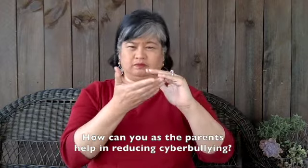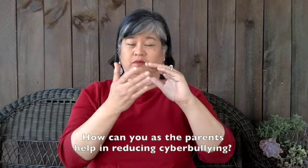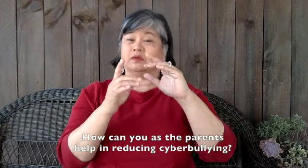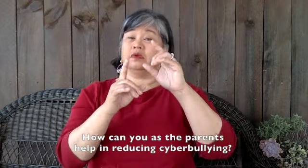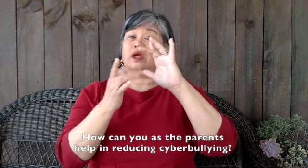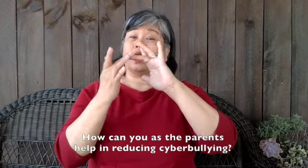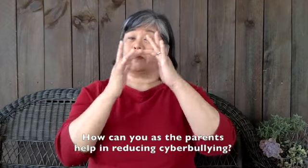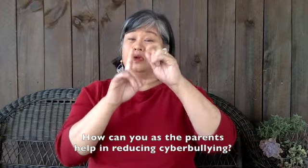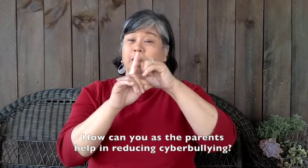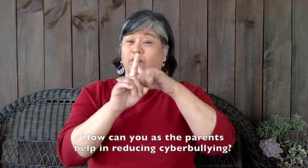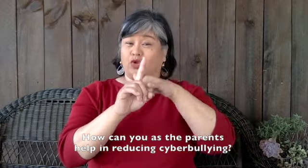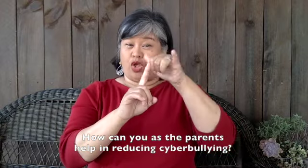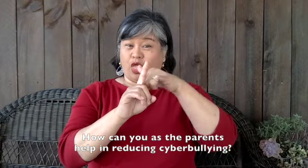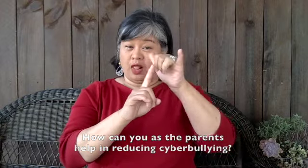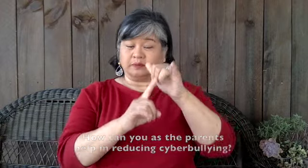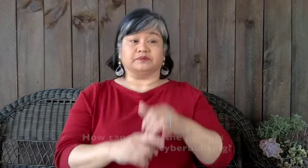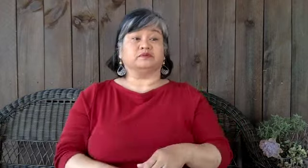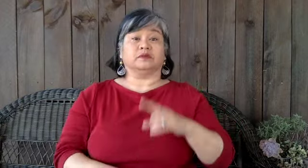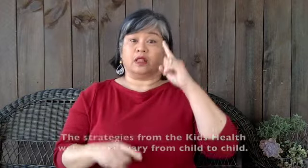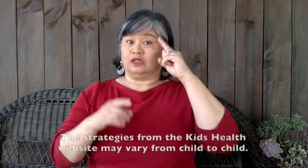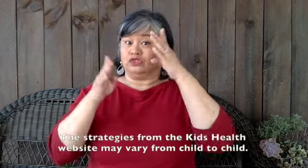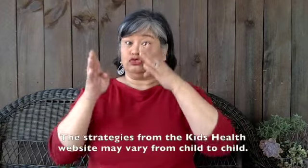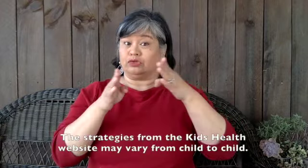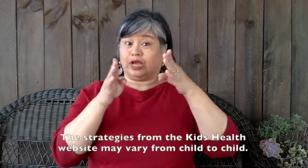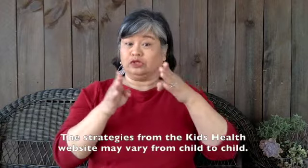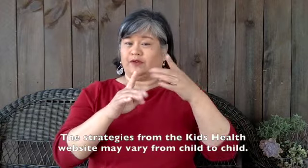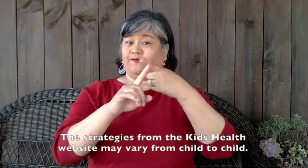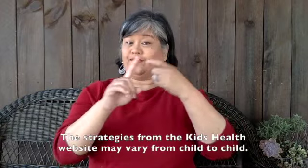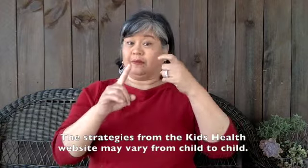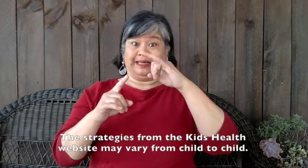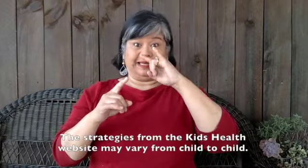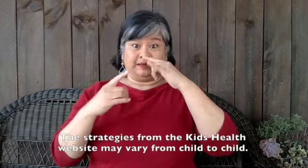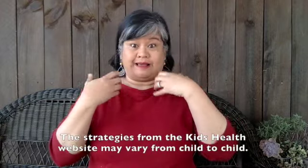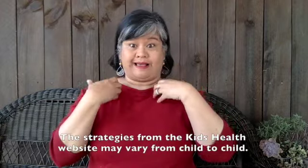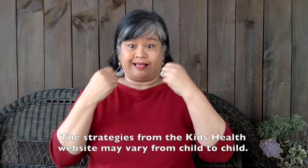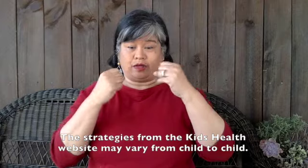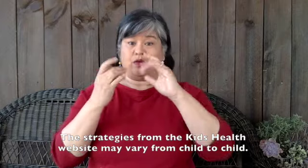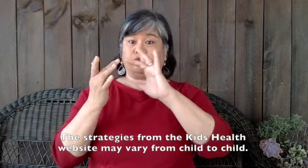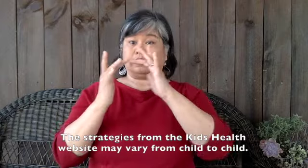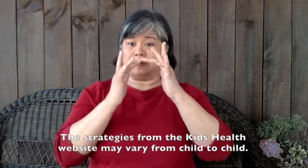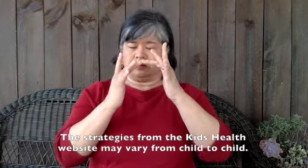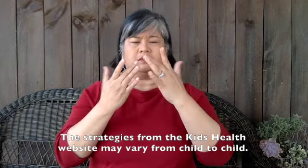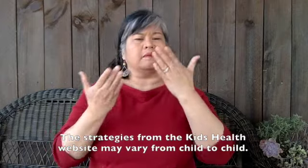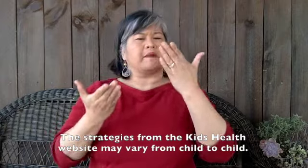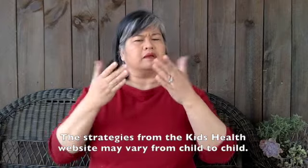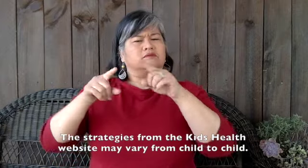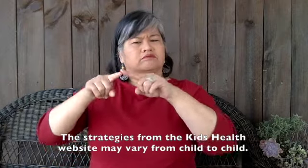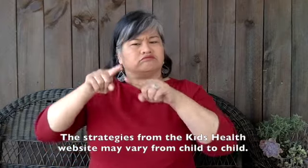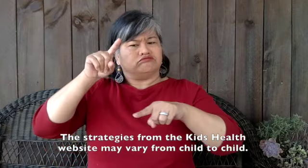the strategies from kids health website may vary from child to child